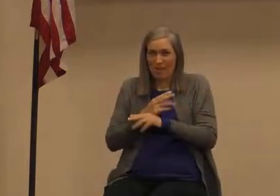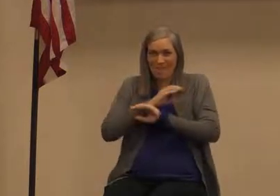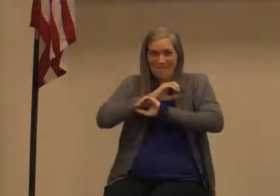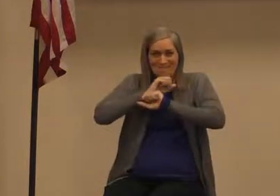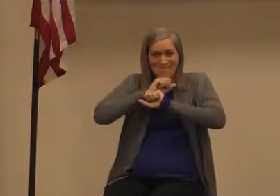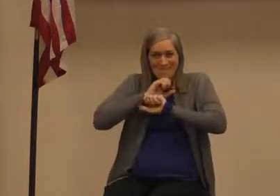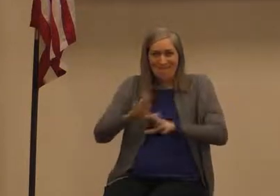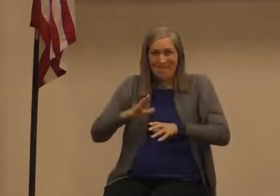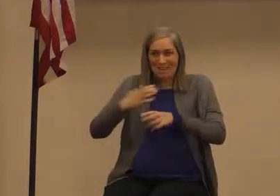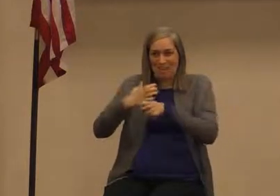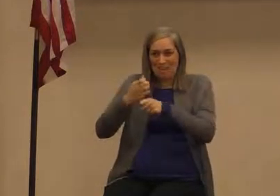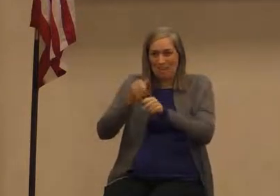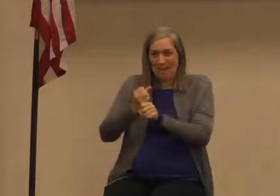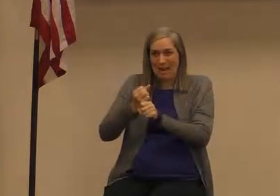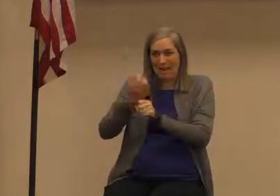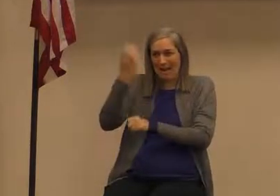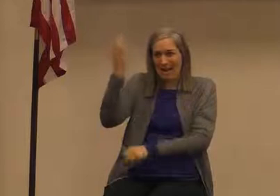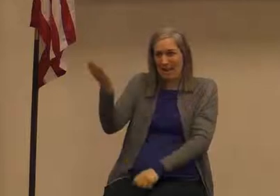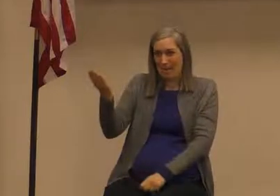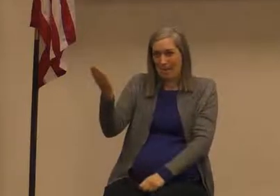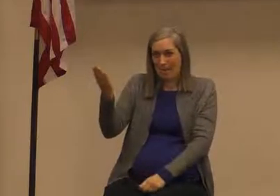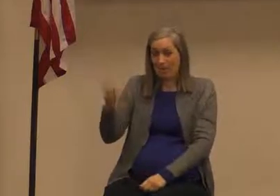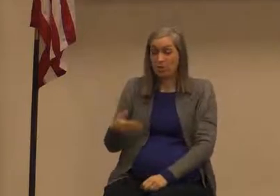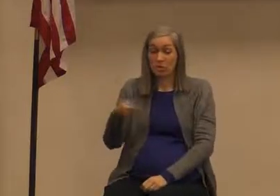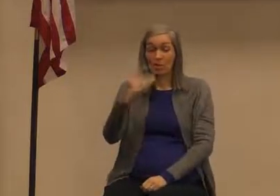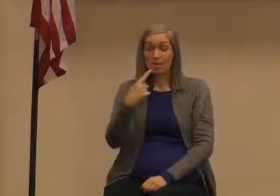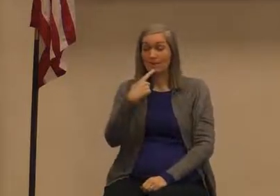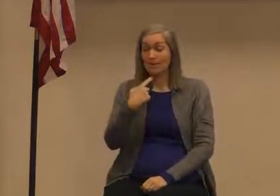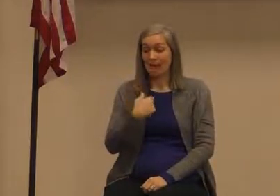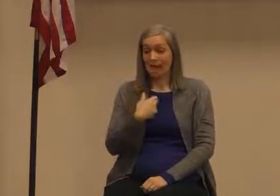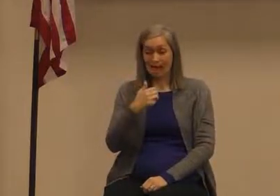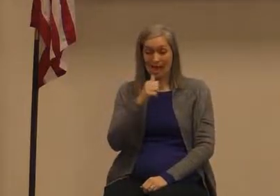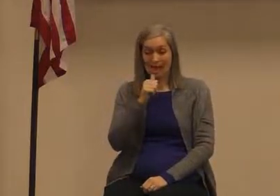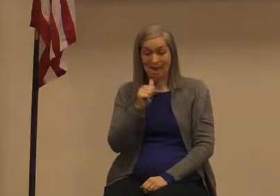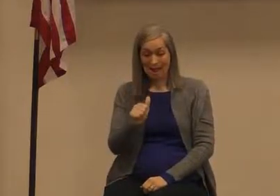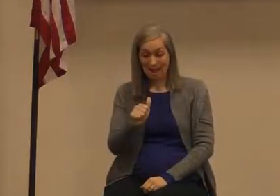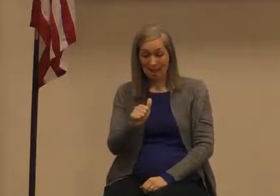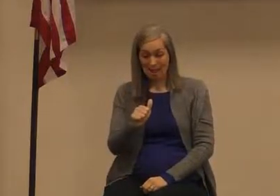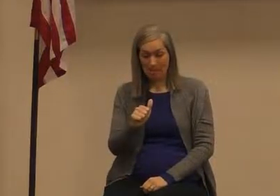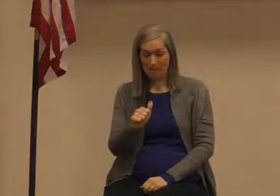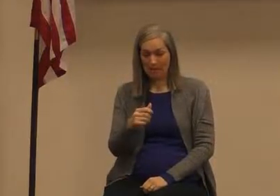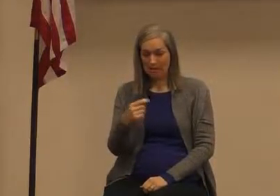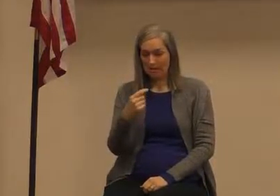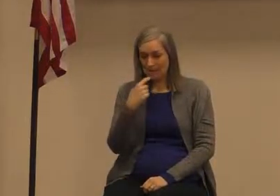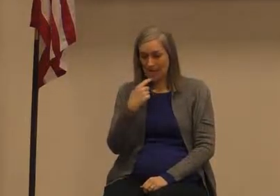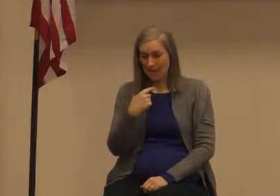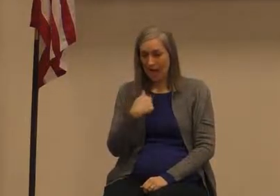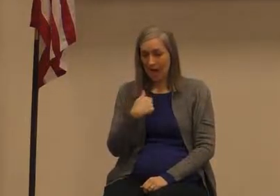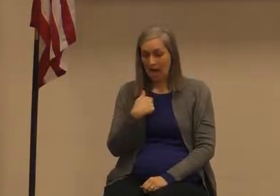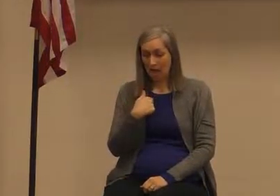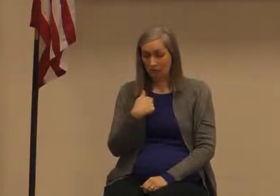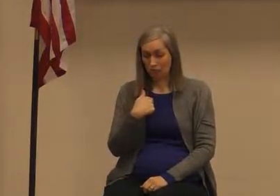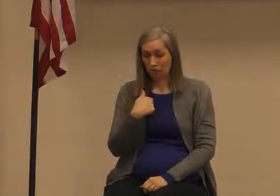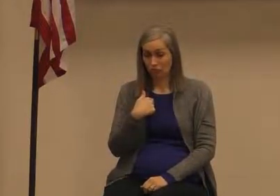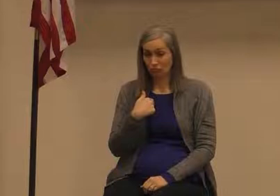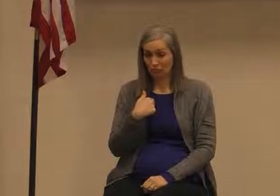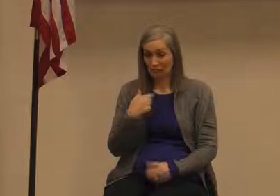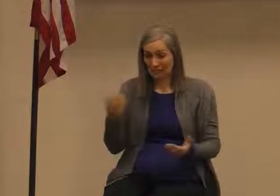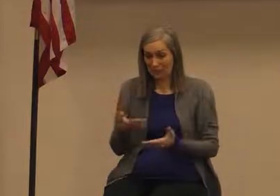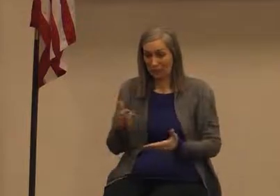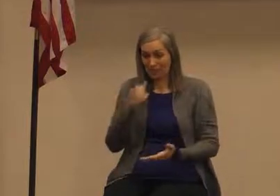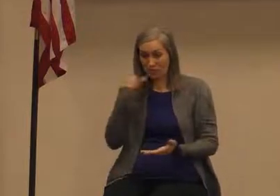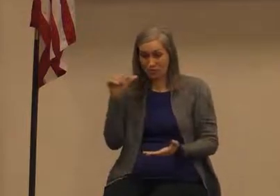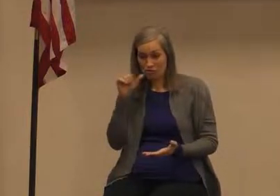what this word Yahweh means when God says I am he is saying I am I was yesterday yes but I am now and I will be